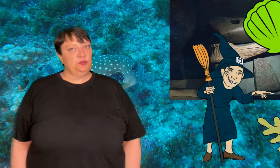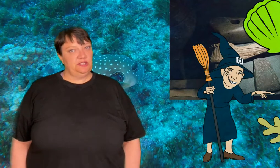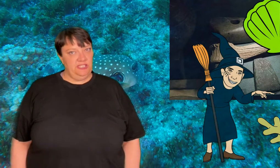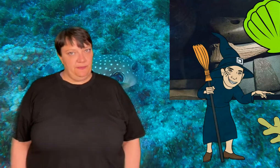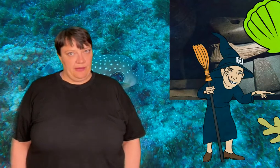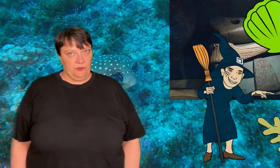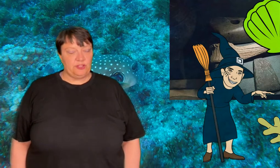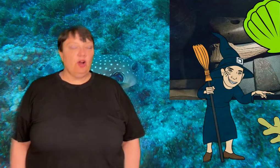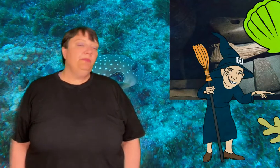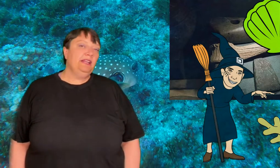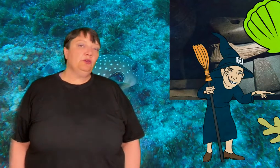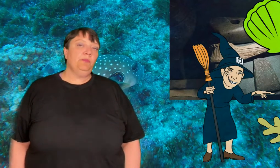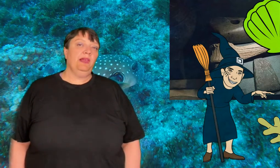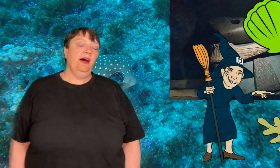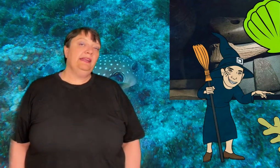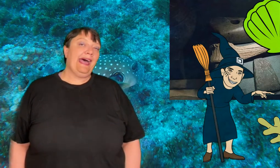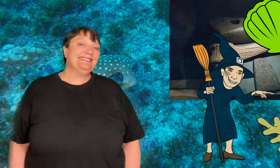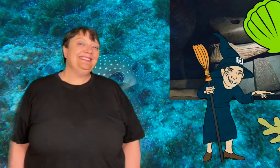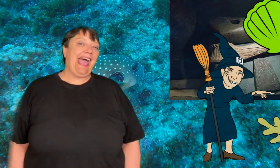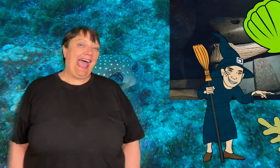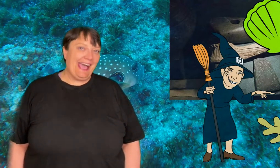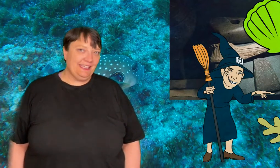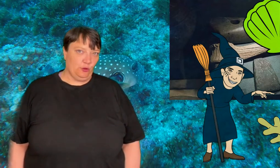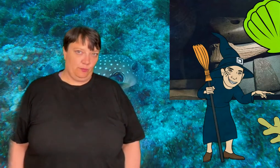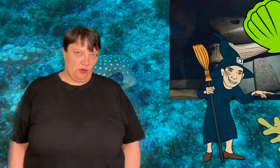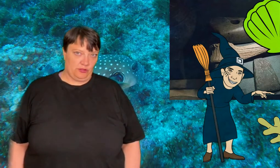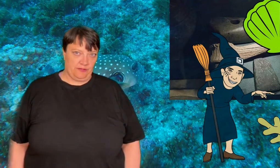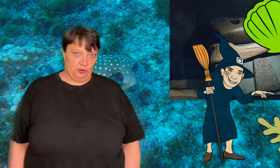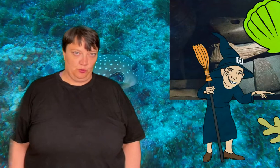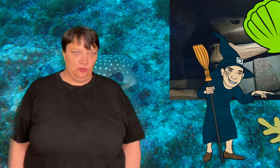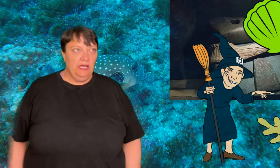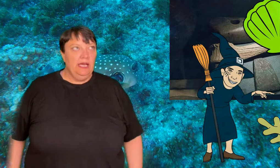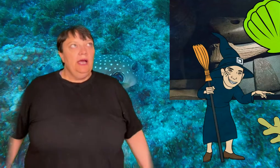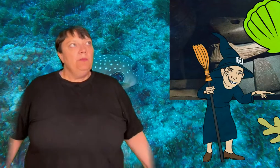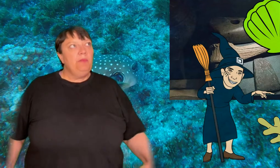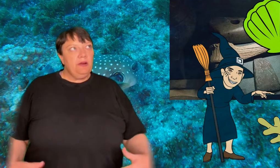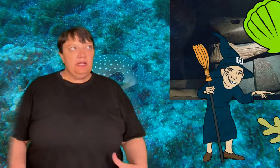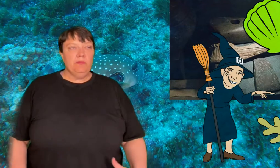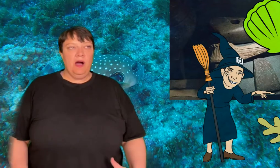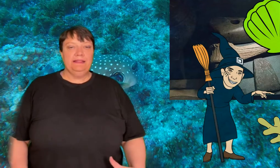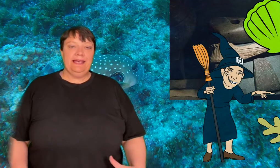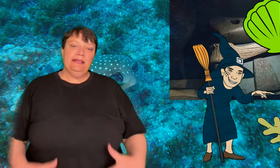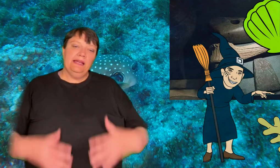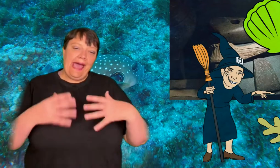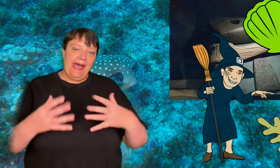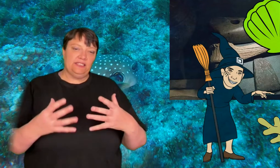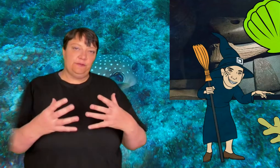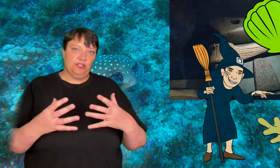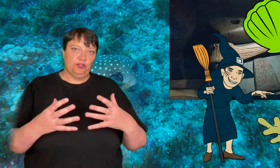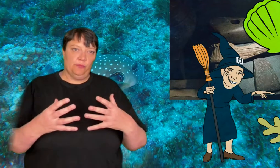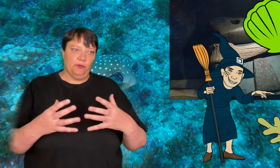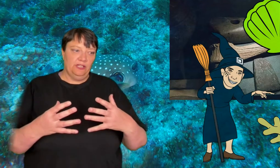fish or sea mammals are better applied as the handle part of the tool. Bearing in mind that an